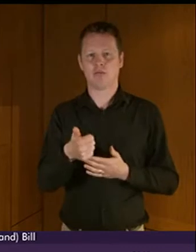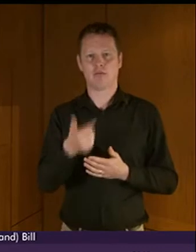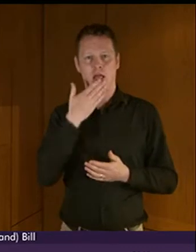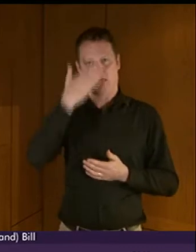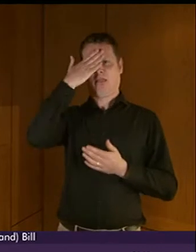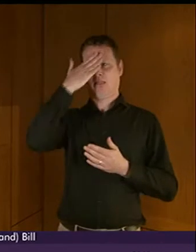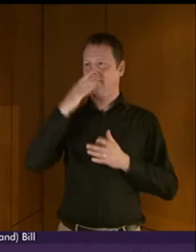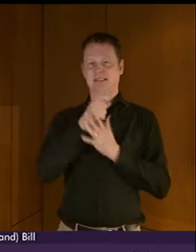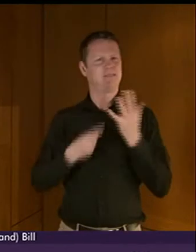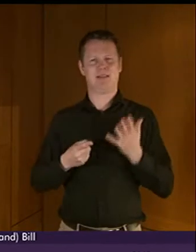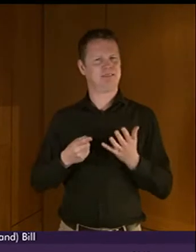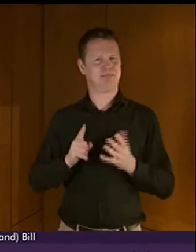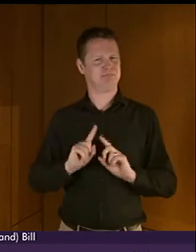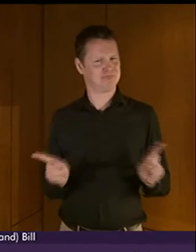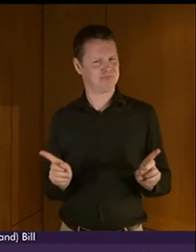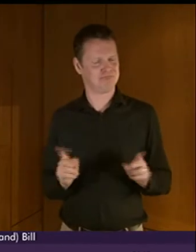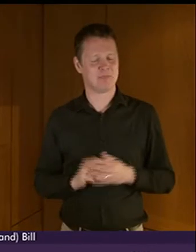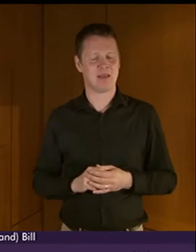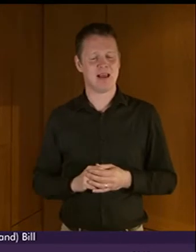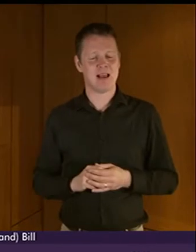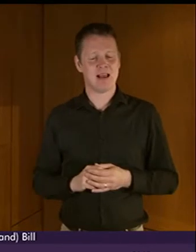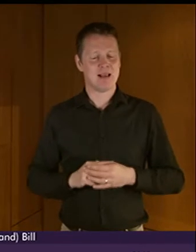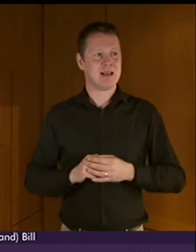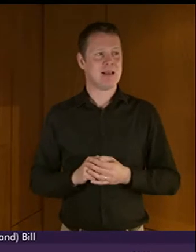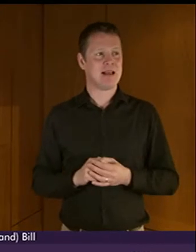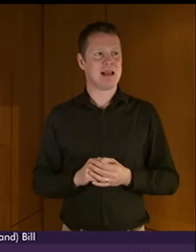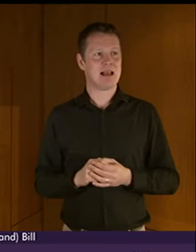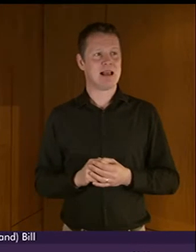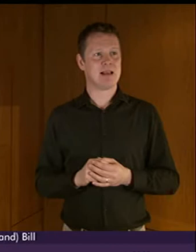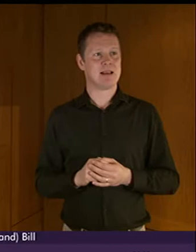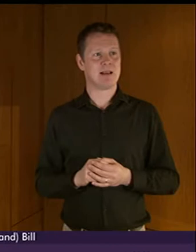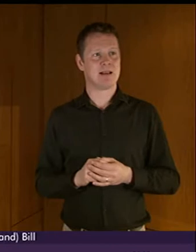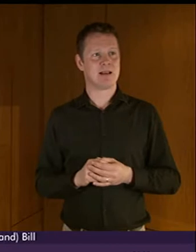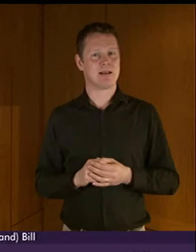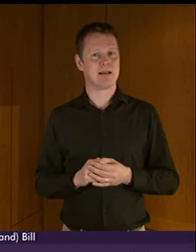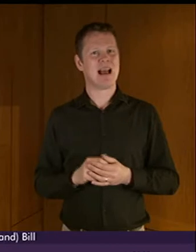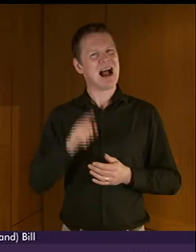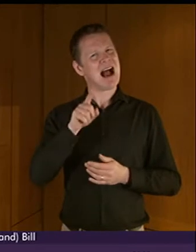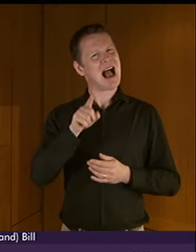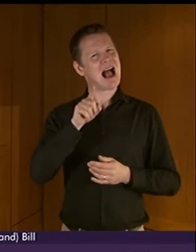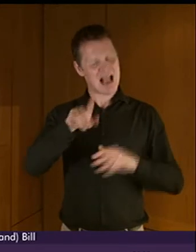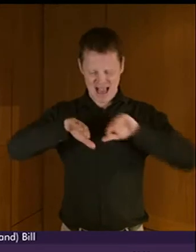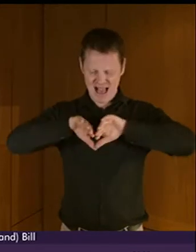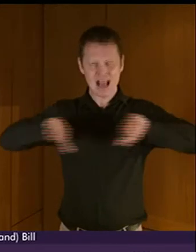Presiding Officer, it is important that we have that distinction.